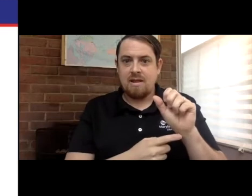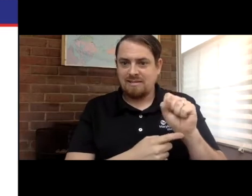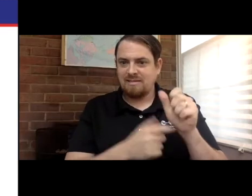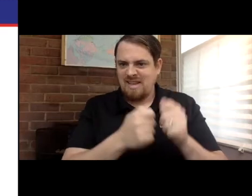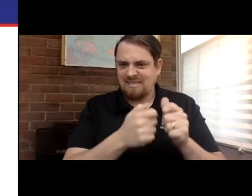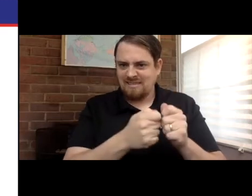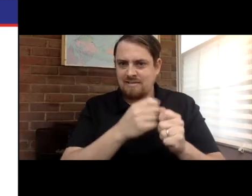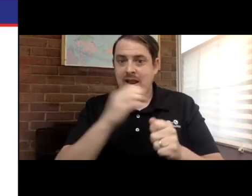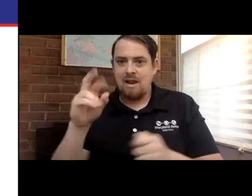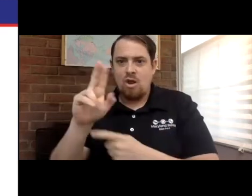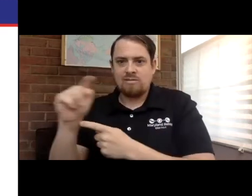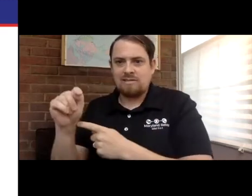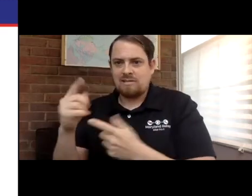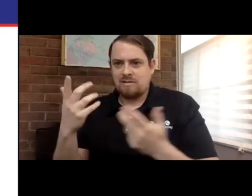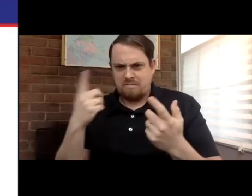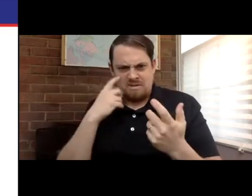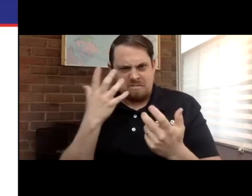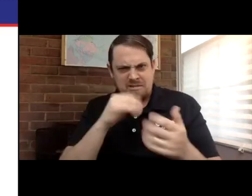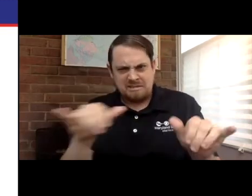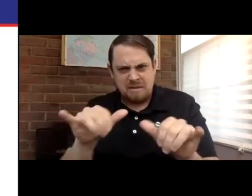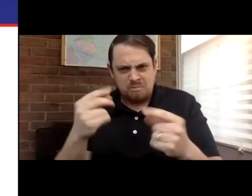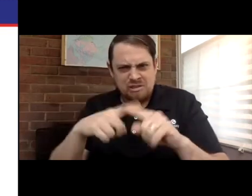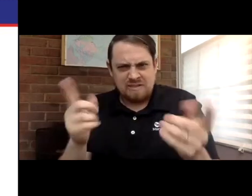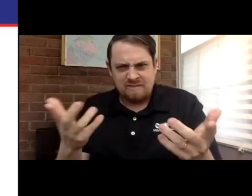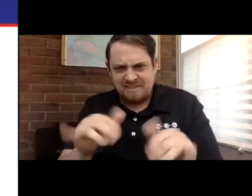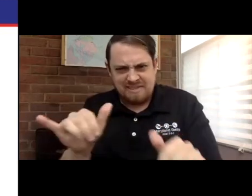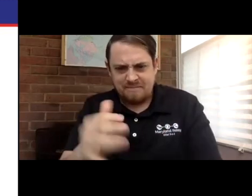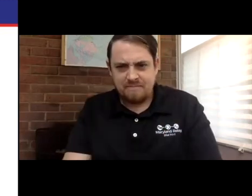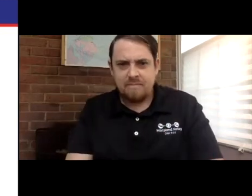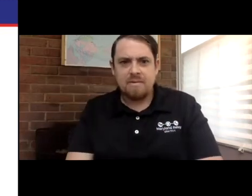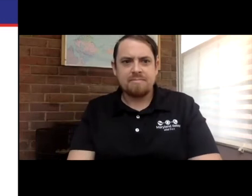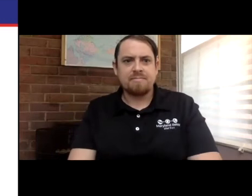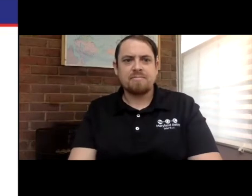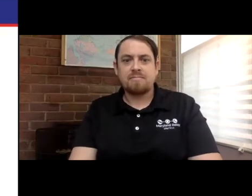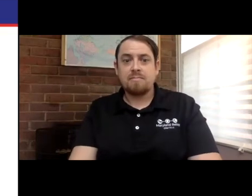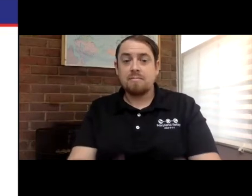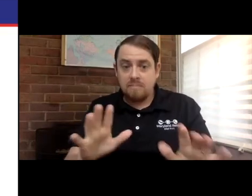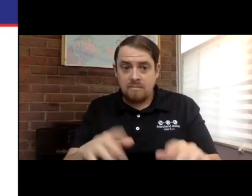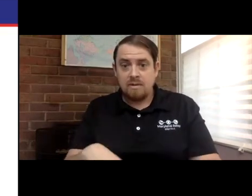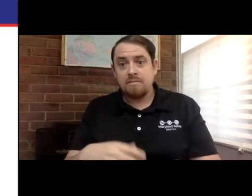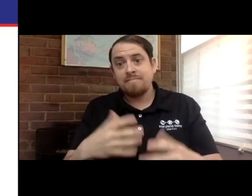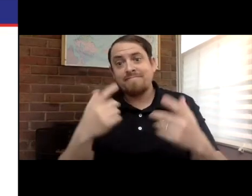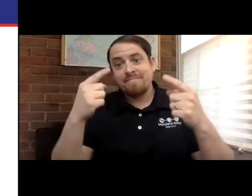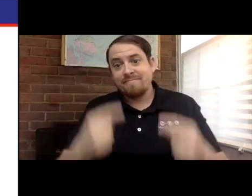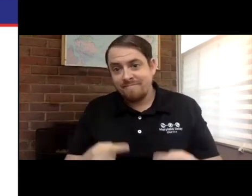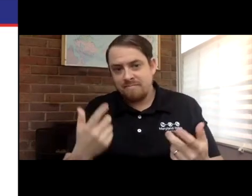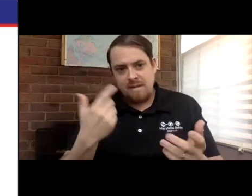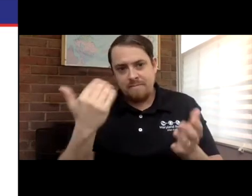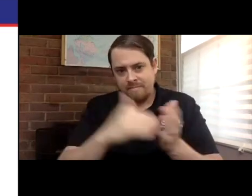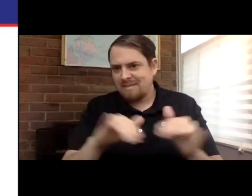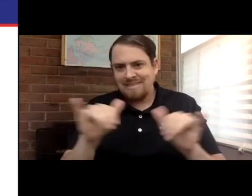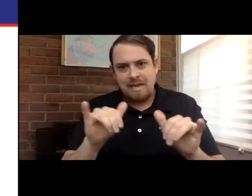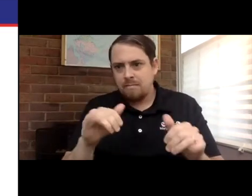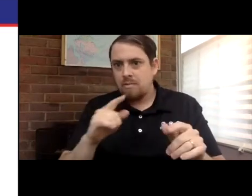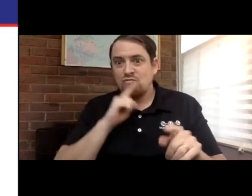Now, an additional comparison between text, SMS, and RTT technology, because